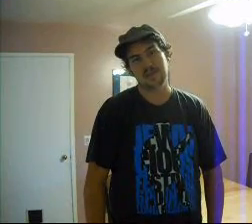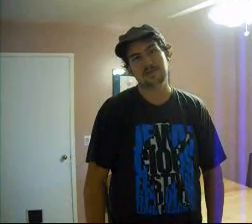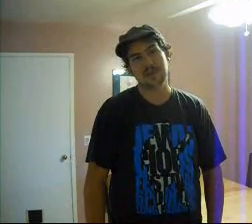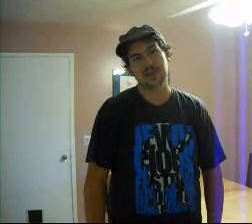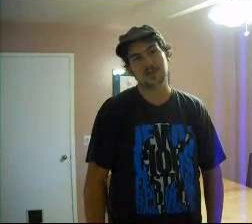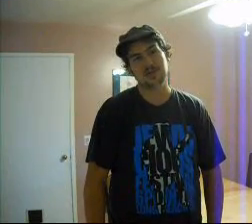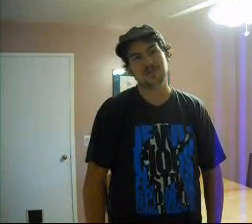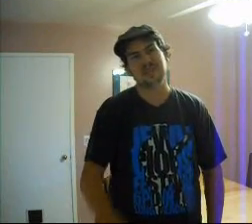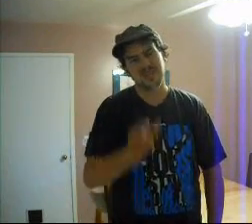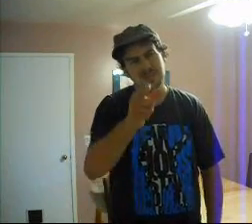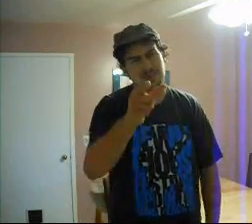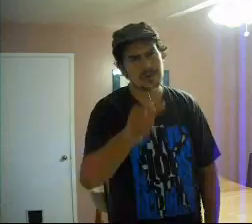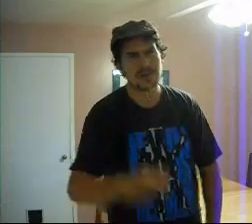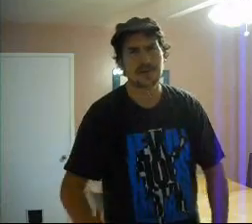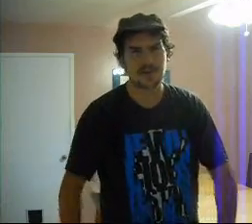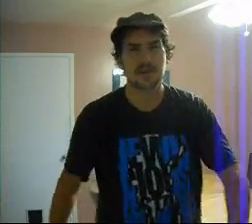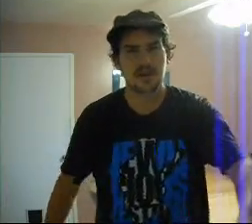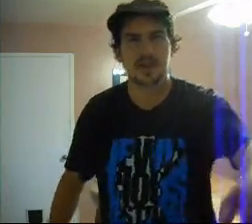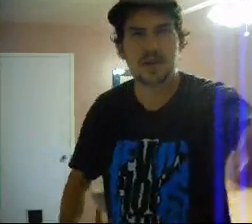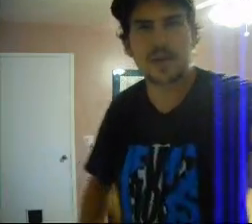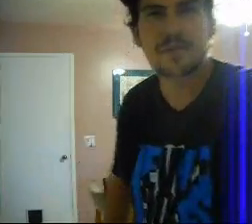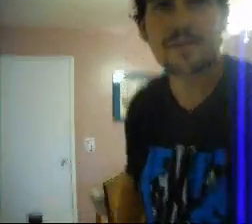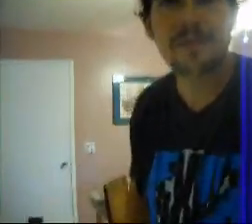Yeah. I'm not puns. Yeah. I'm